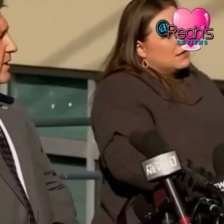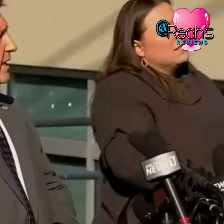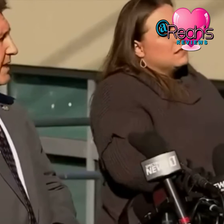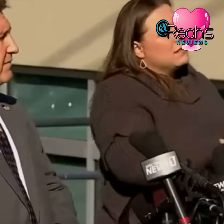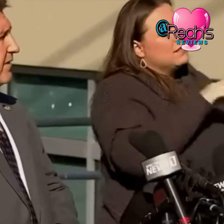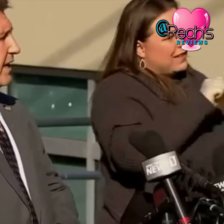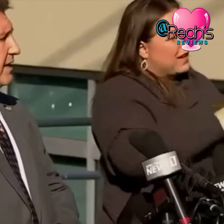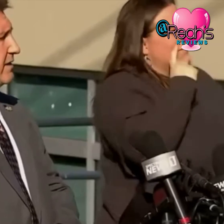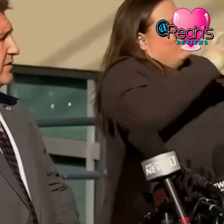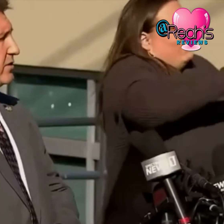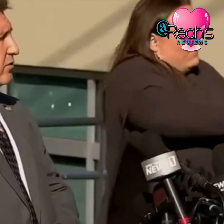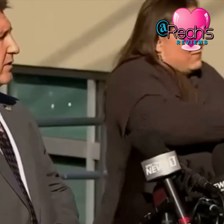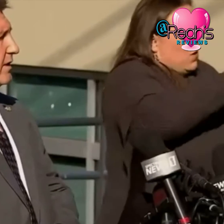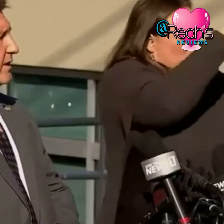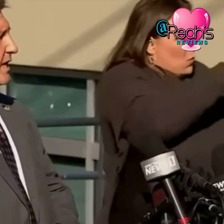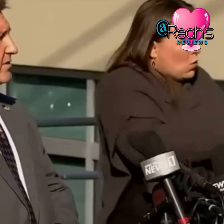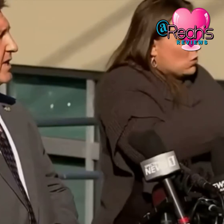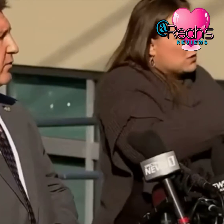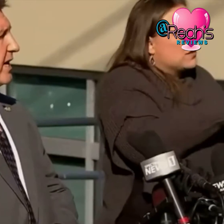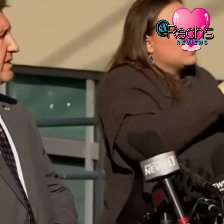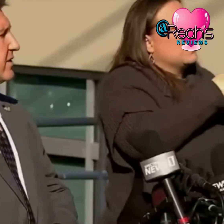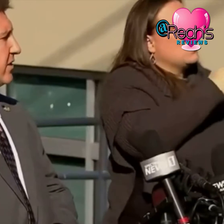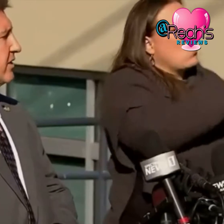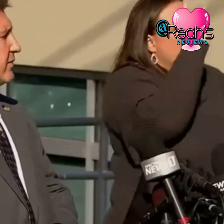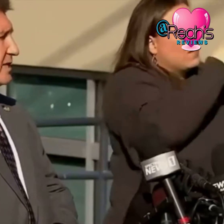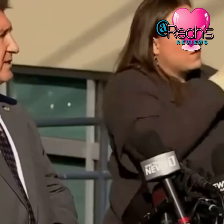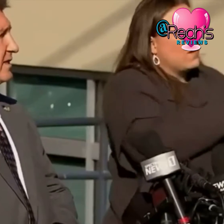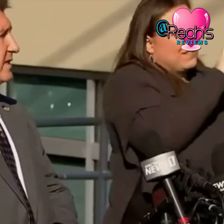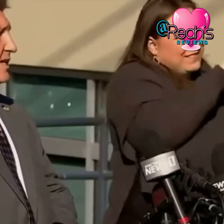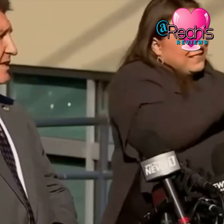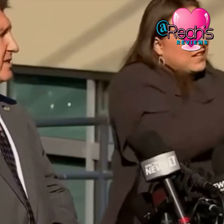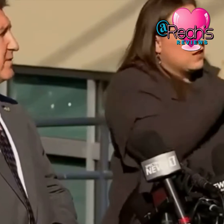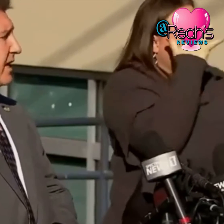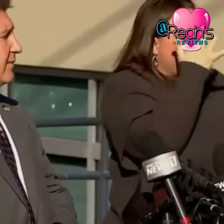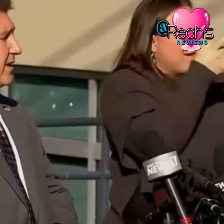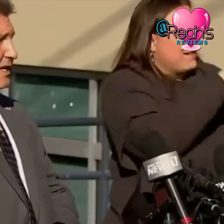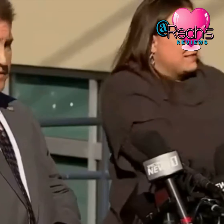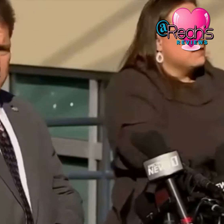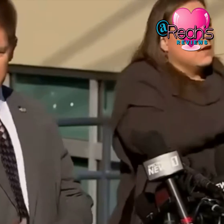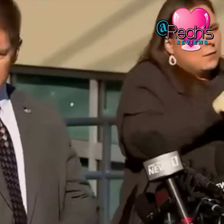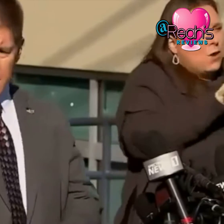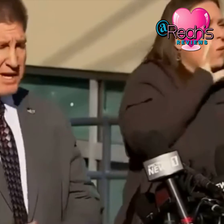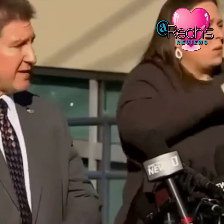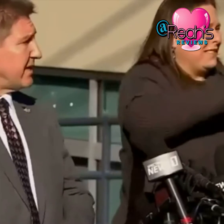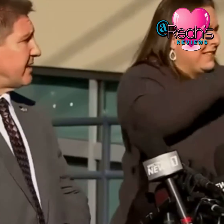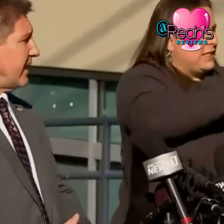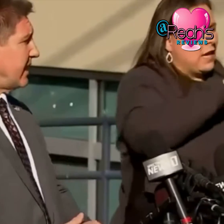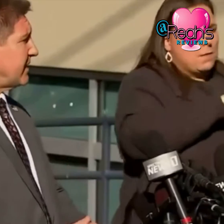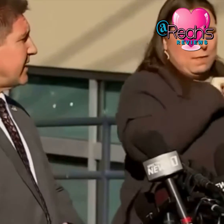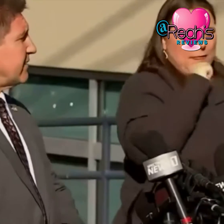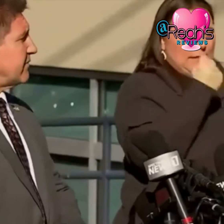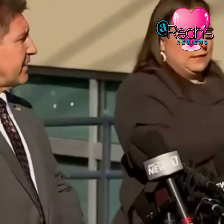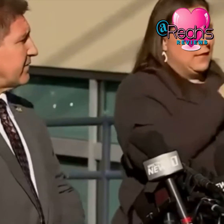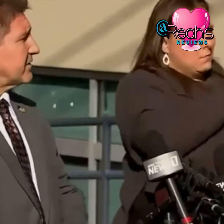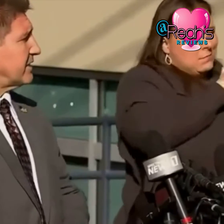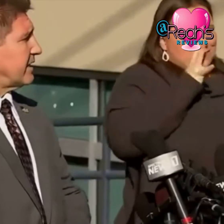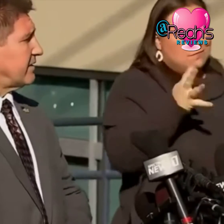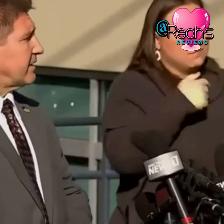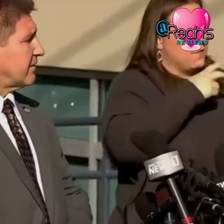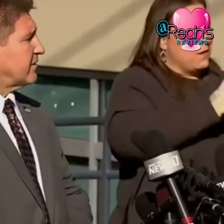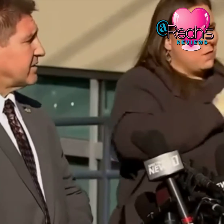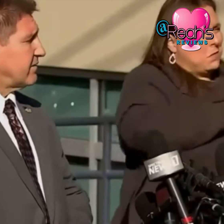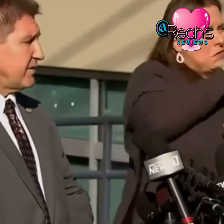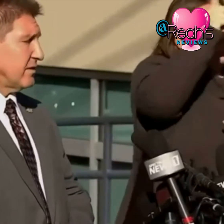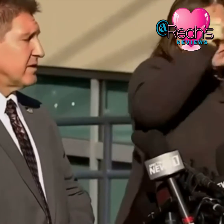to uh identify an individual or ascertain what has occurred we just it's going to take us some time but this team behind me and and my folks